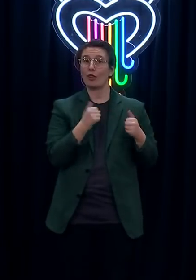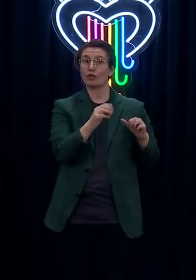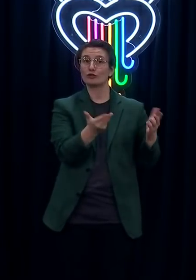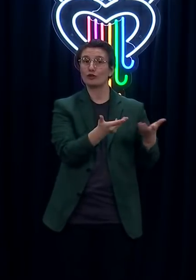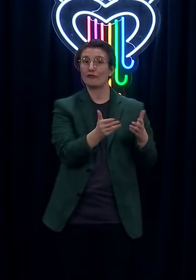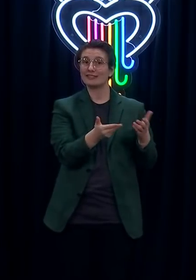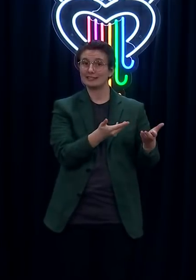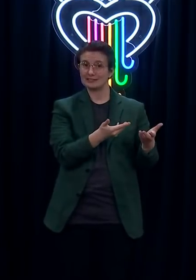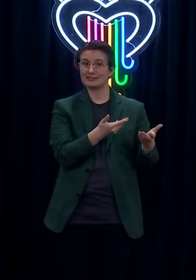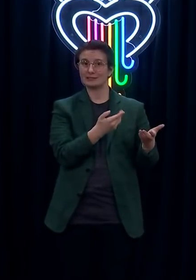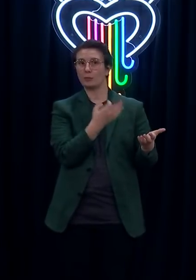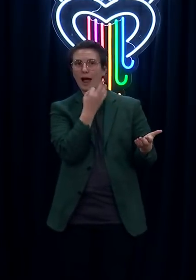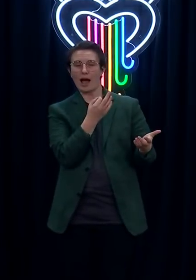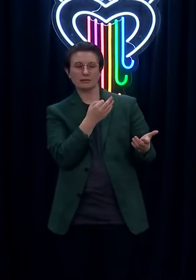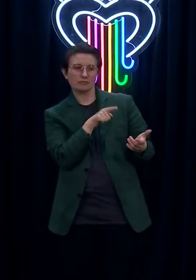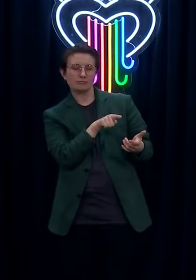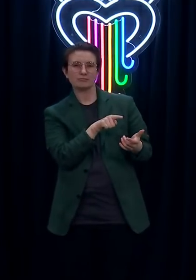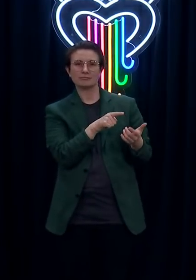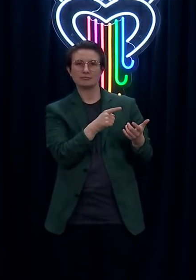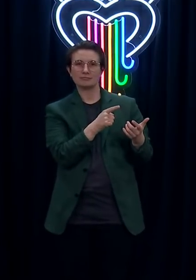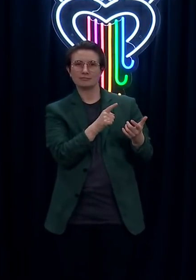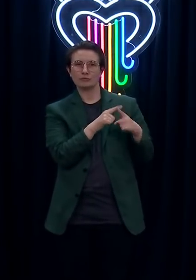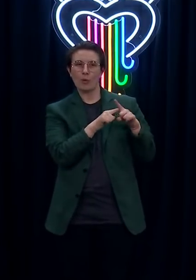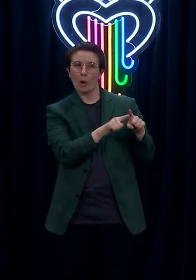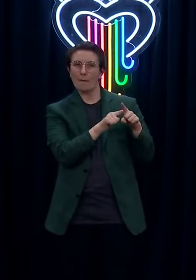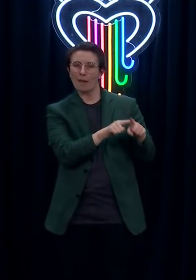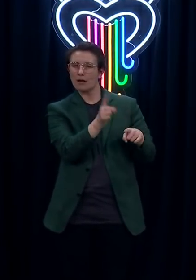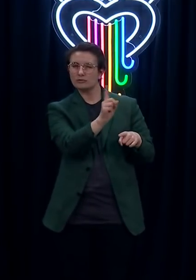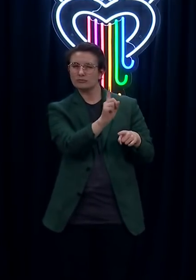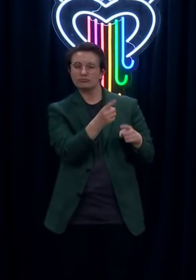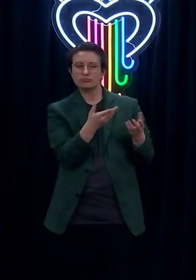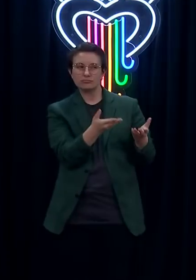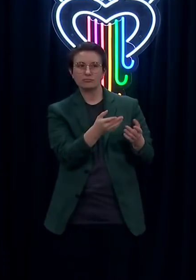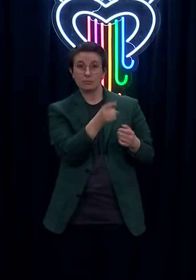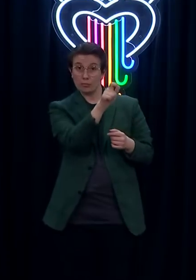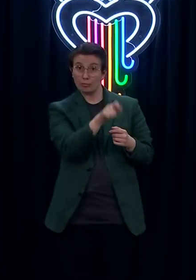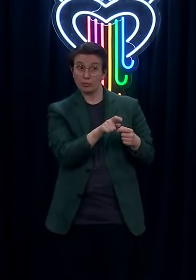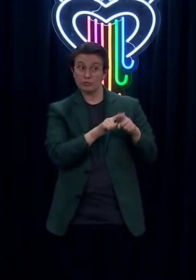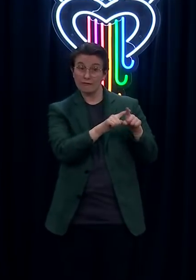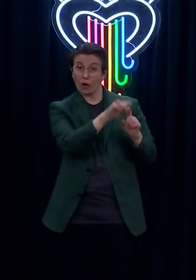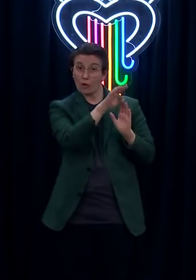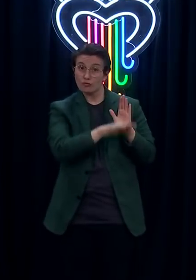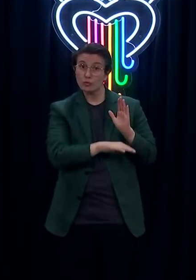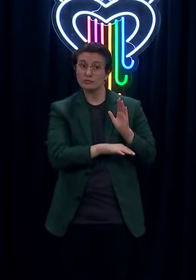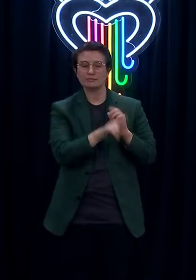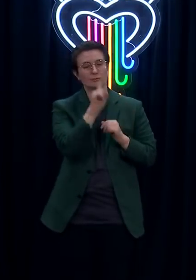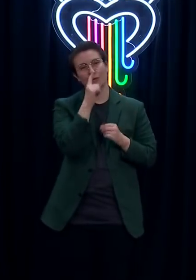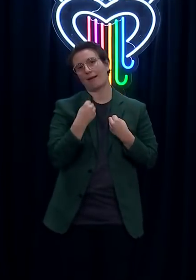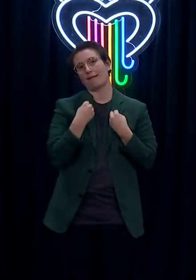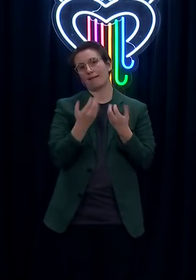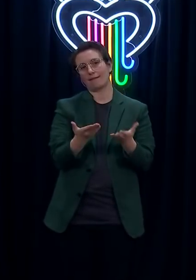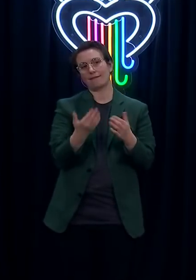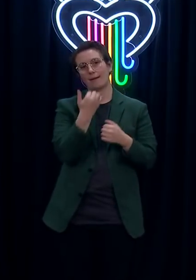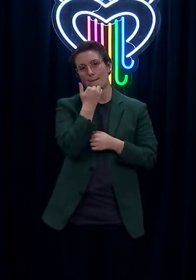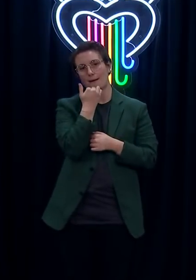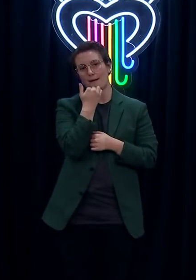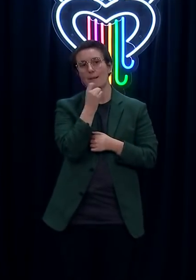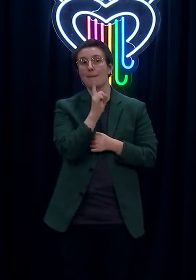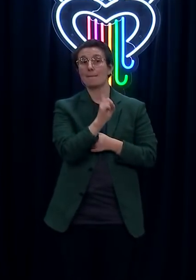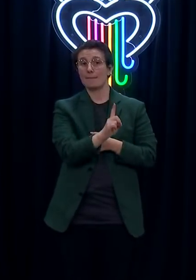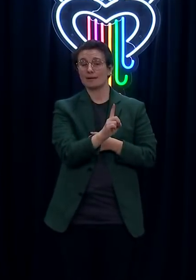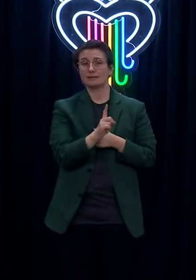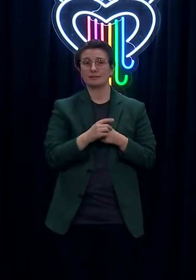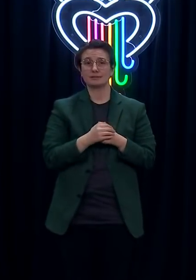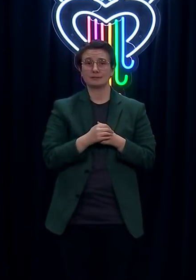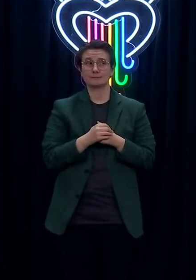compliance is a very important part of that. I can't give you a number, but they usually say